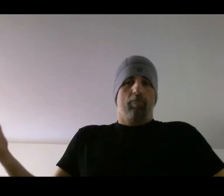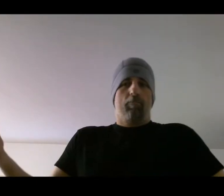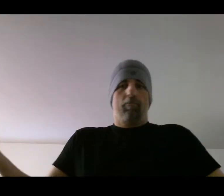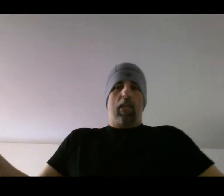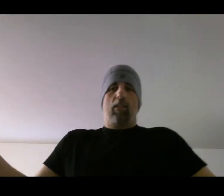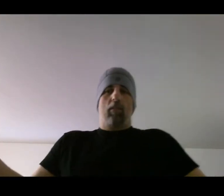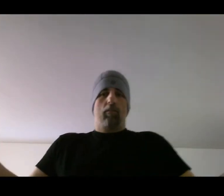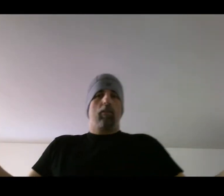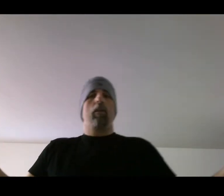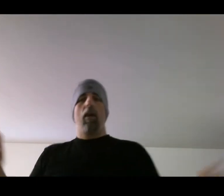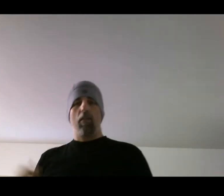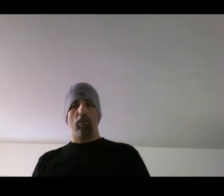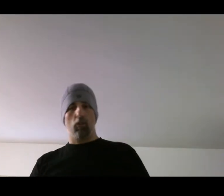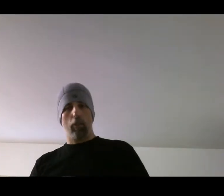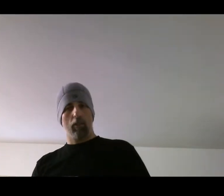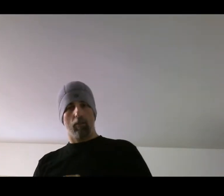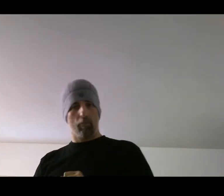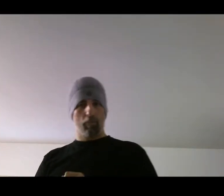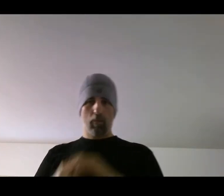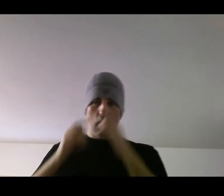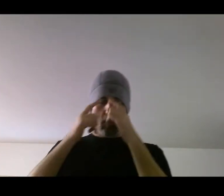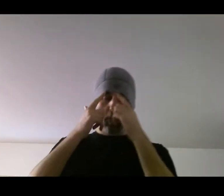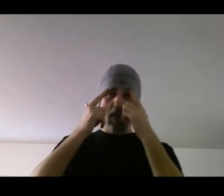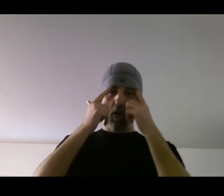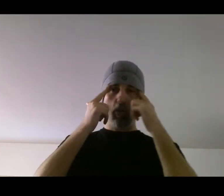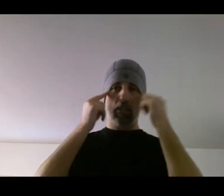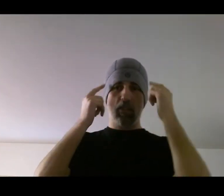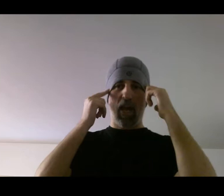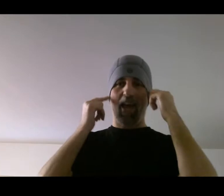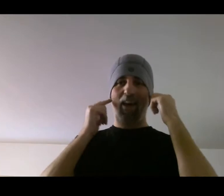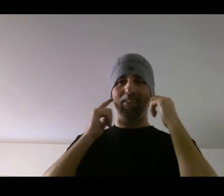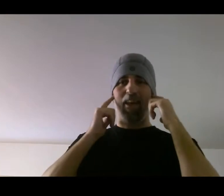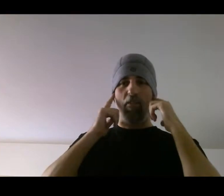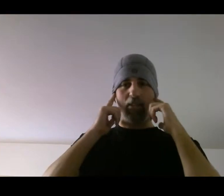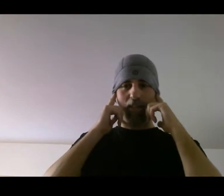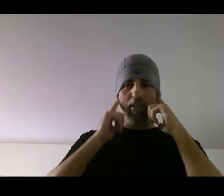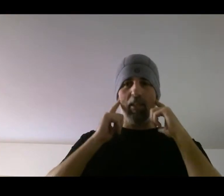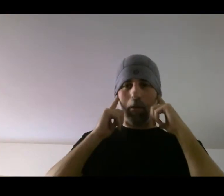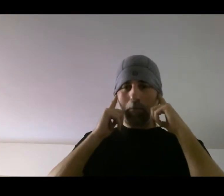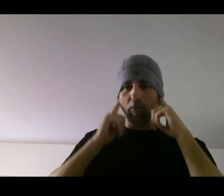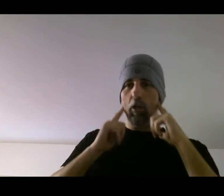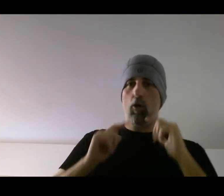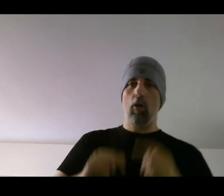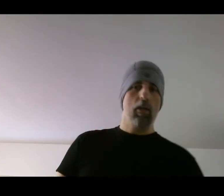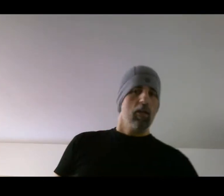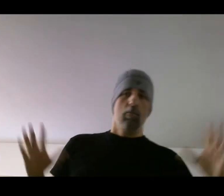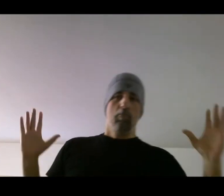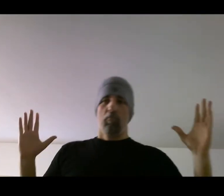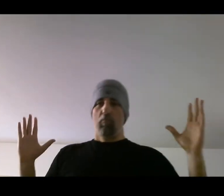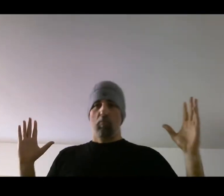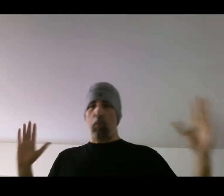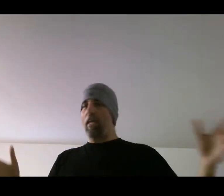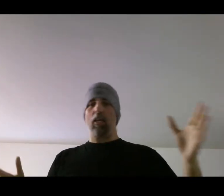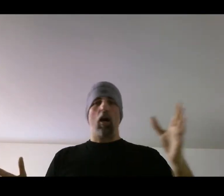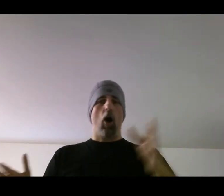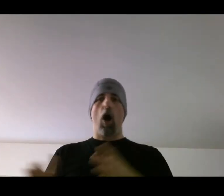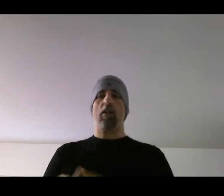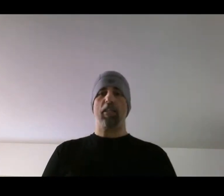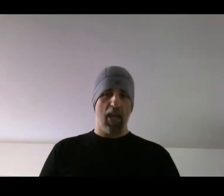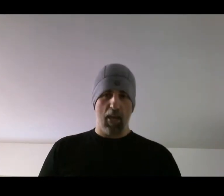That's it. And that's stupid. You know, to me, I've always seen that as that's like, you know, playing a hockey game